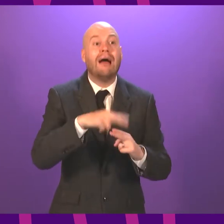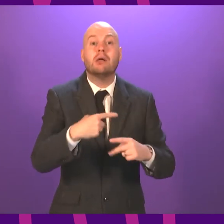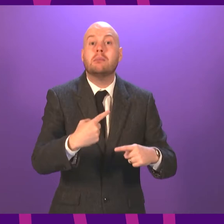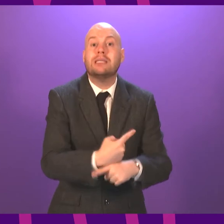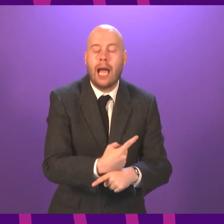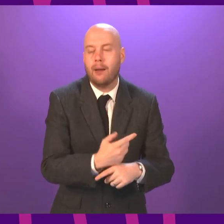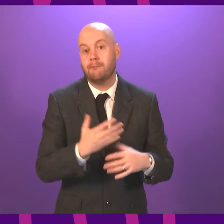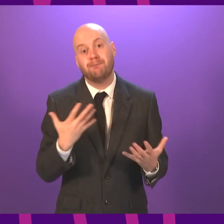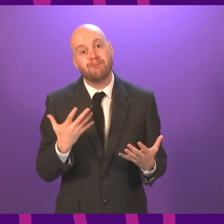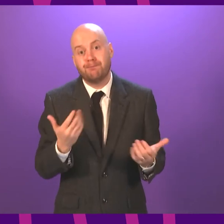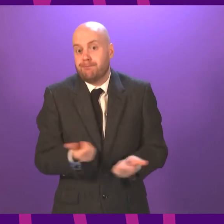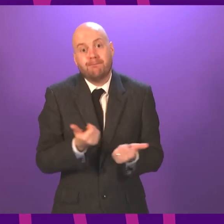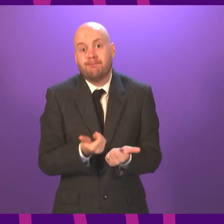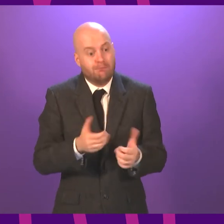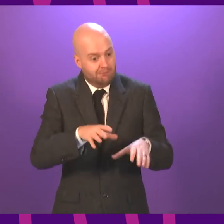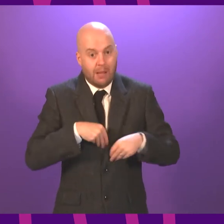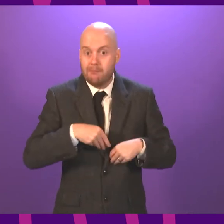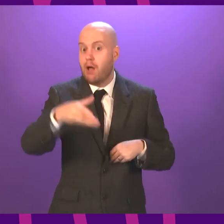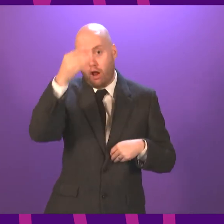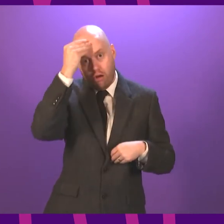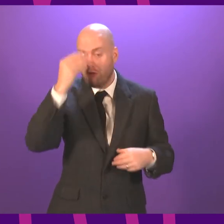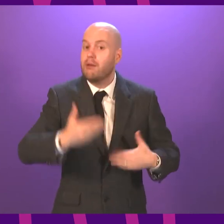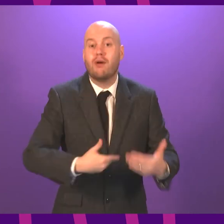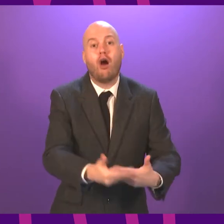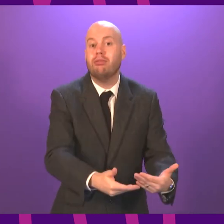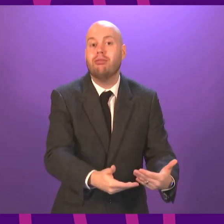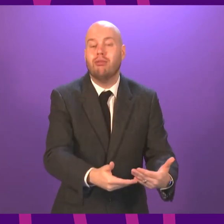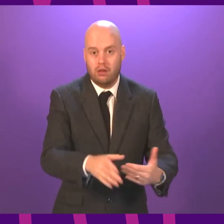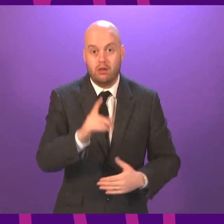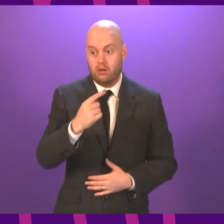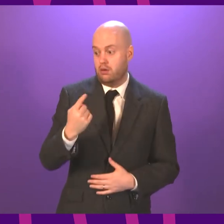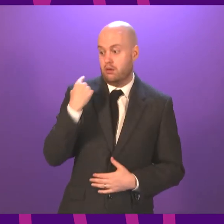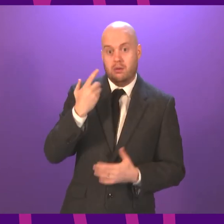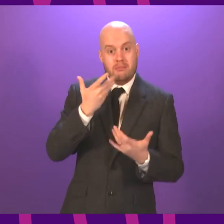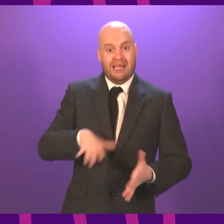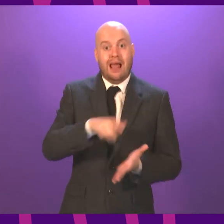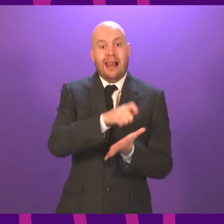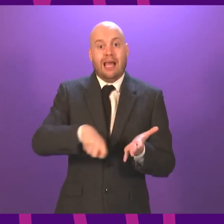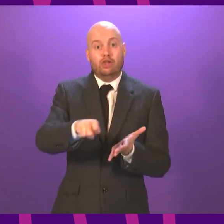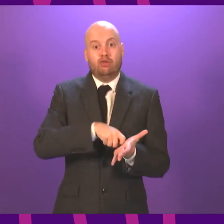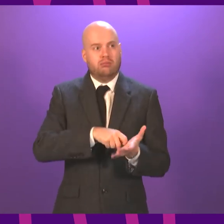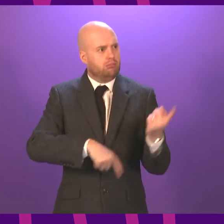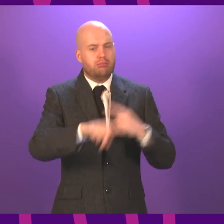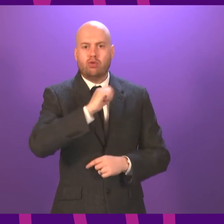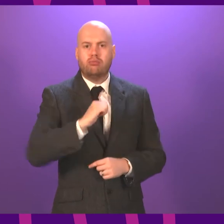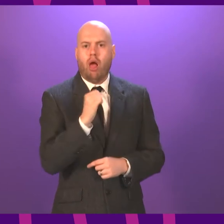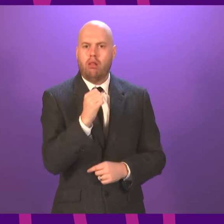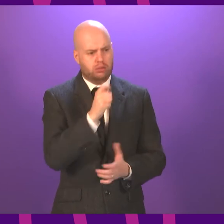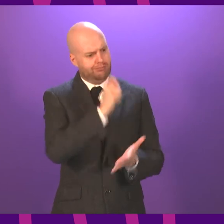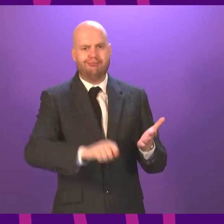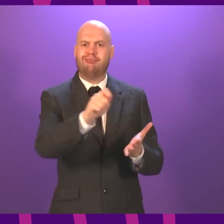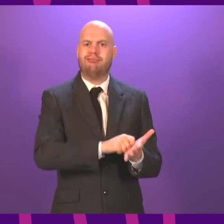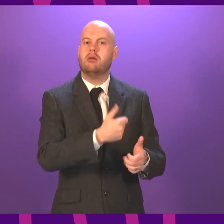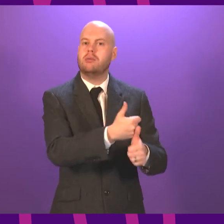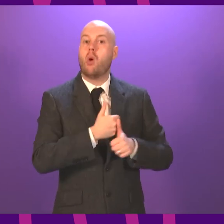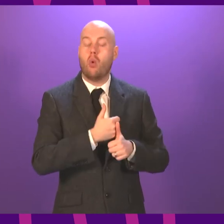We've just been judged on our leadership of this so far in an election, and we will be judged with the fullest possible scrutiny. But right now, my